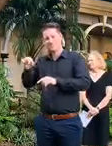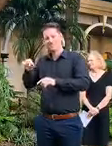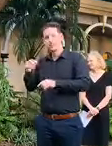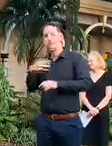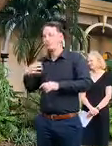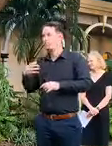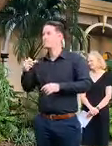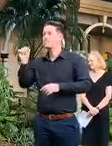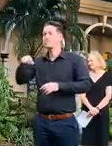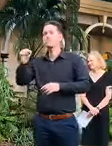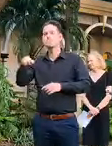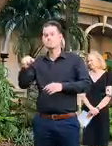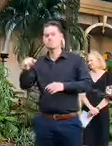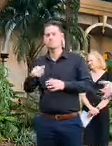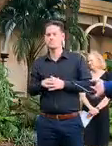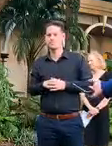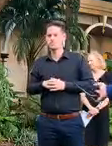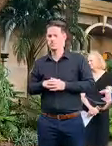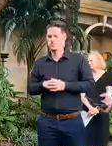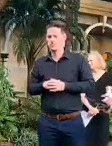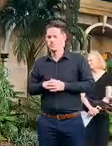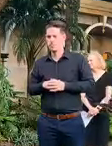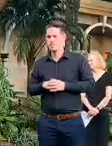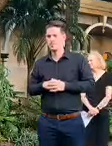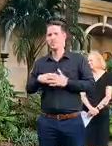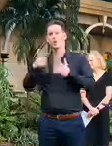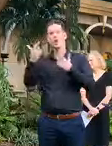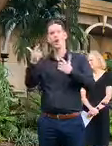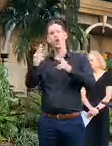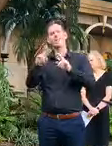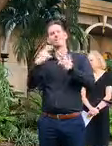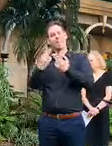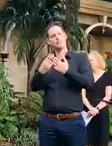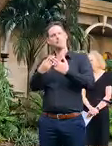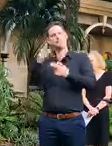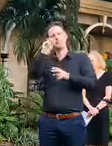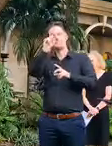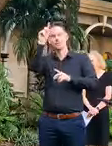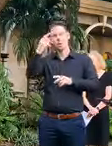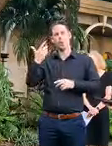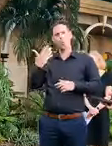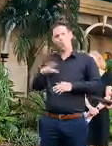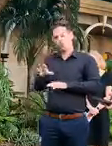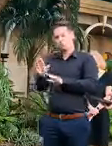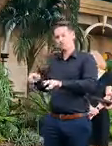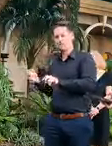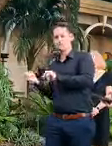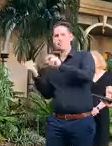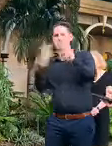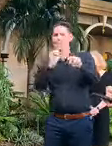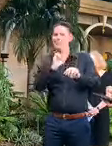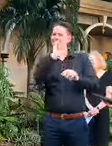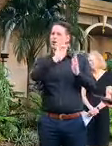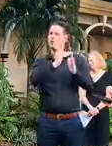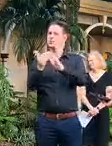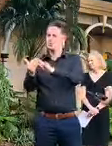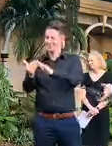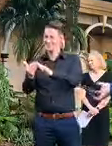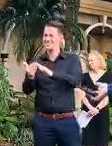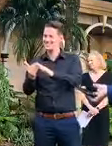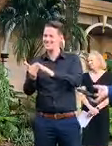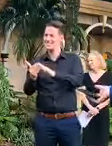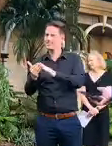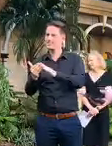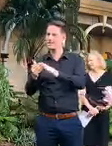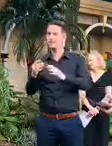yeah i said that what we would be doing is um a lot of families would like their children to come back to community and where it is